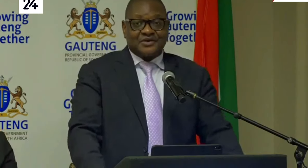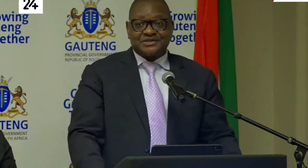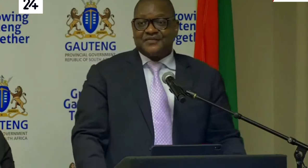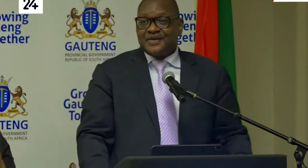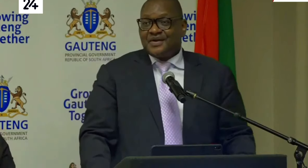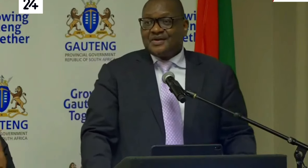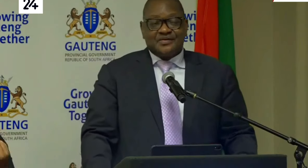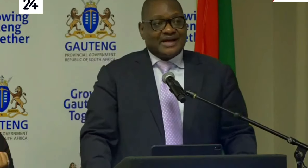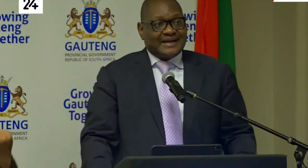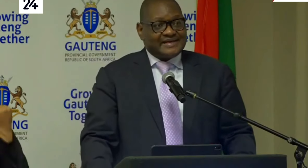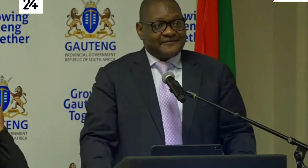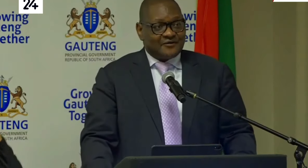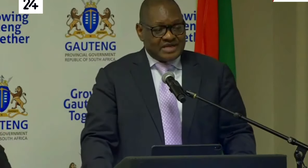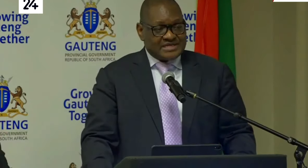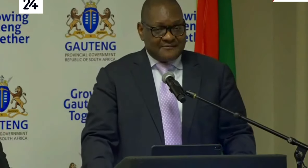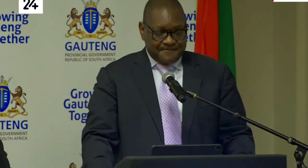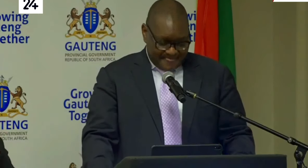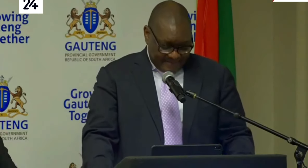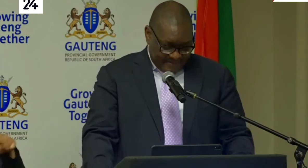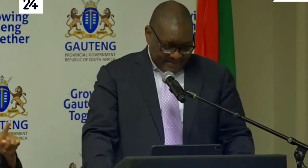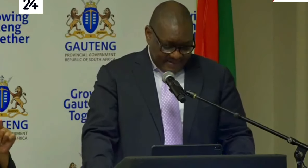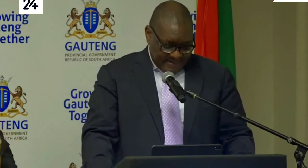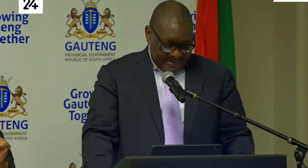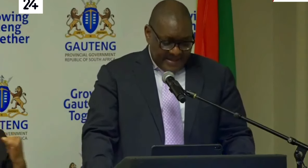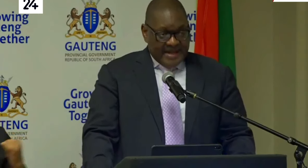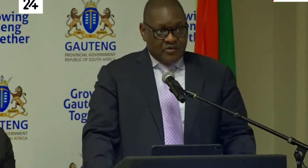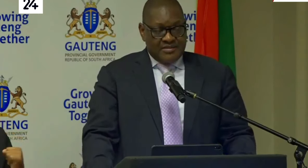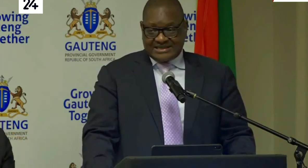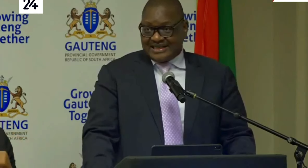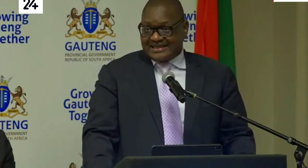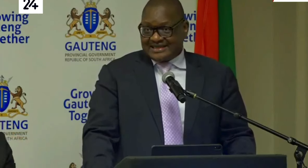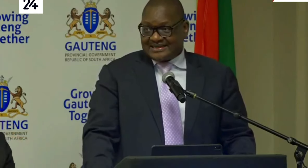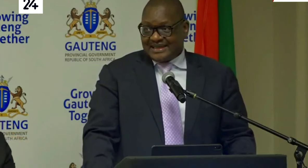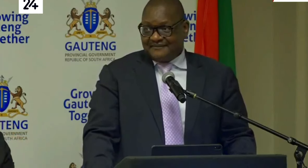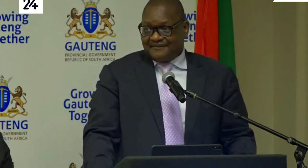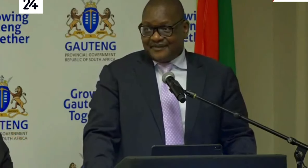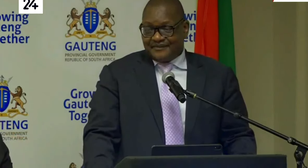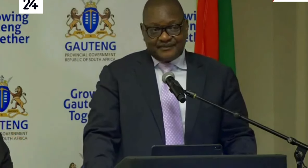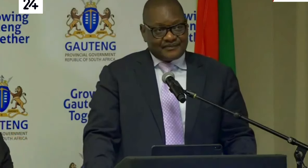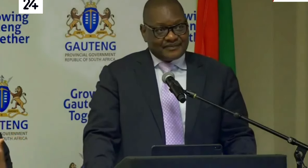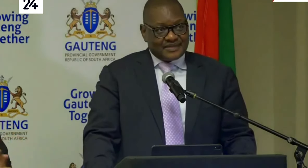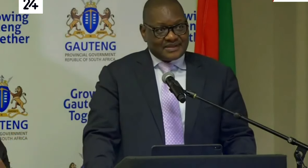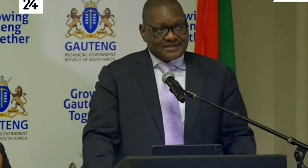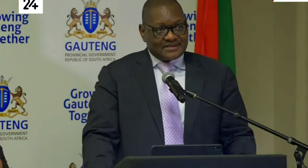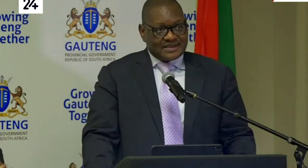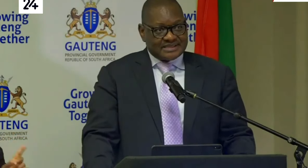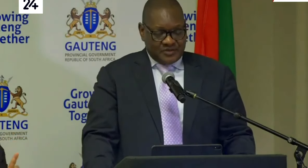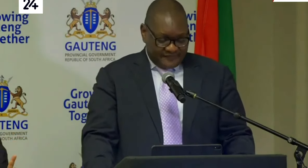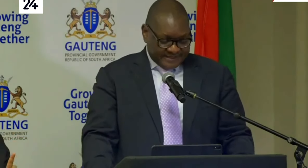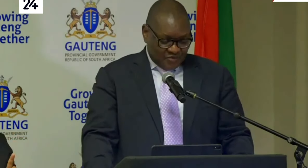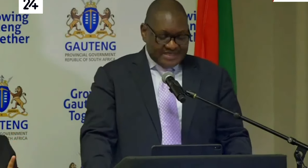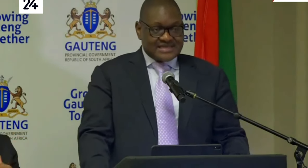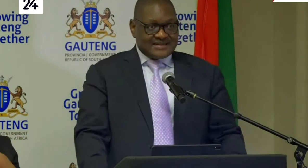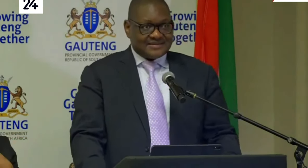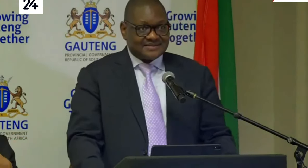because we are heading for winter. And we must say that as